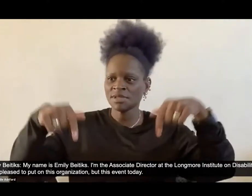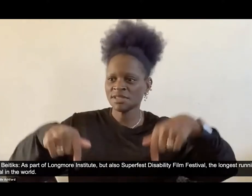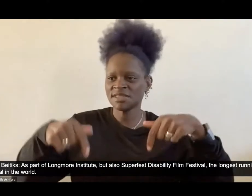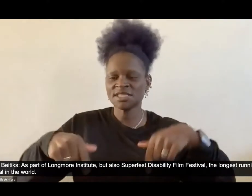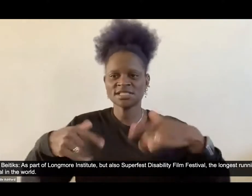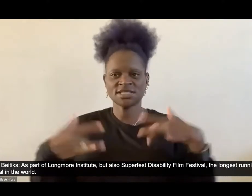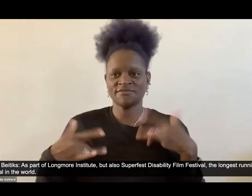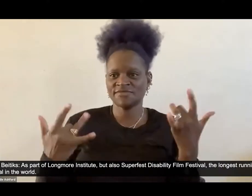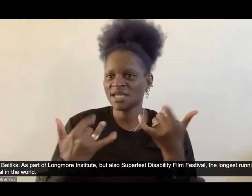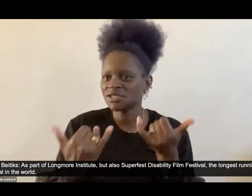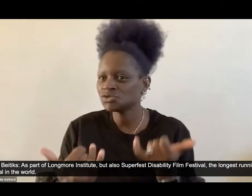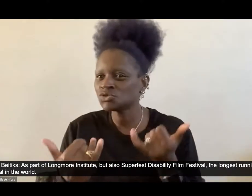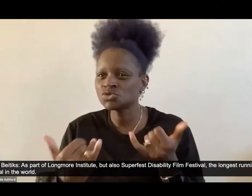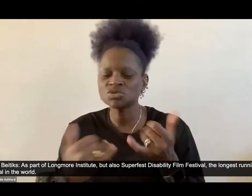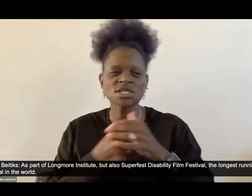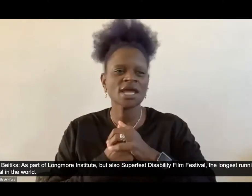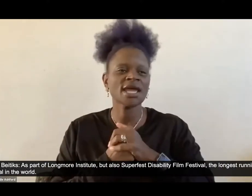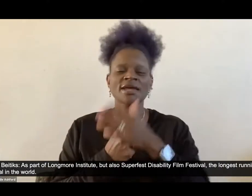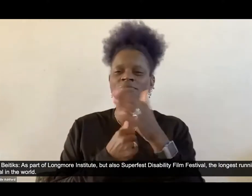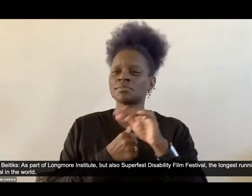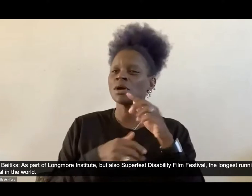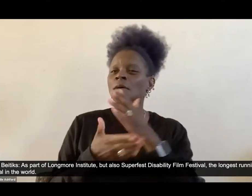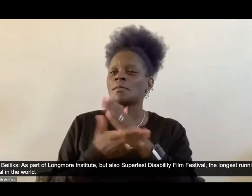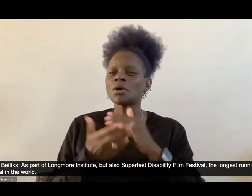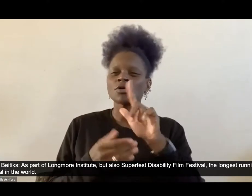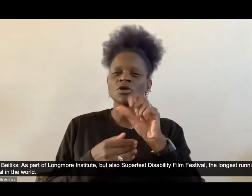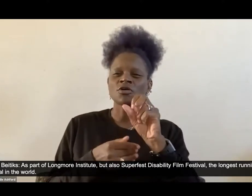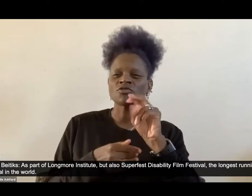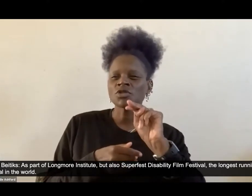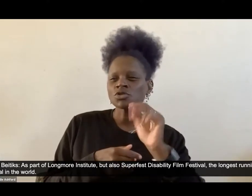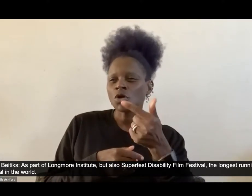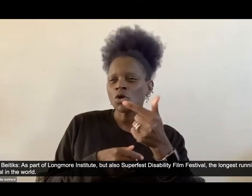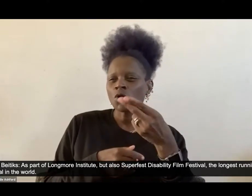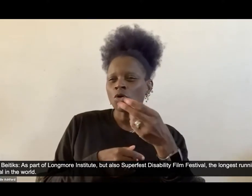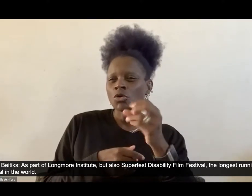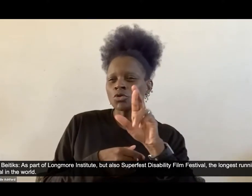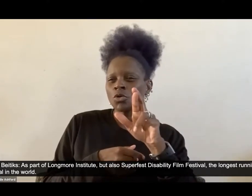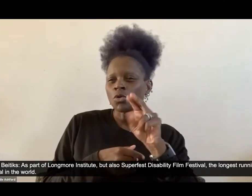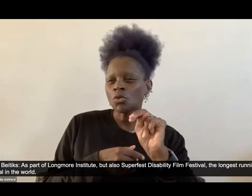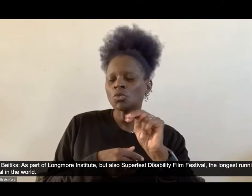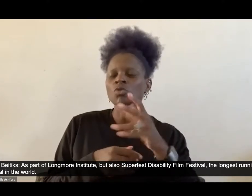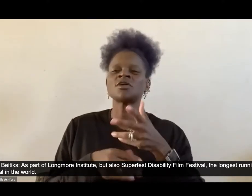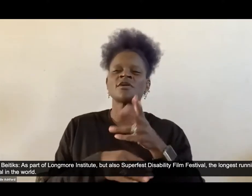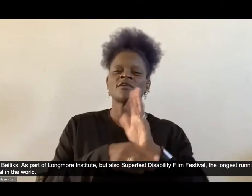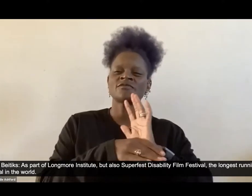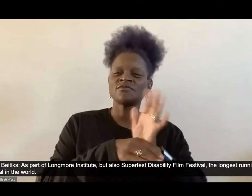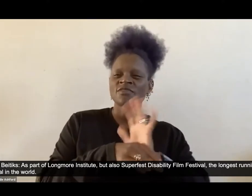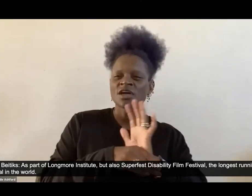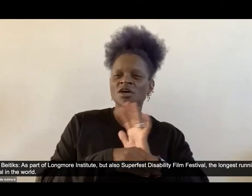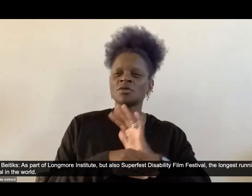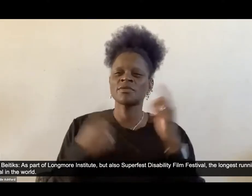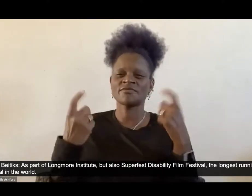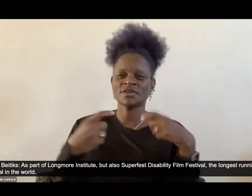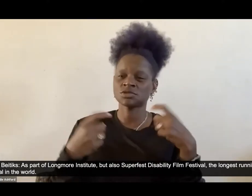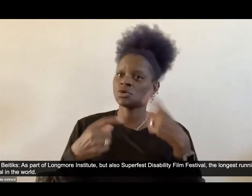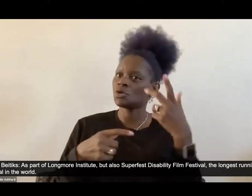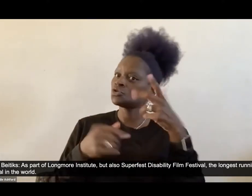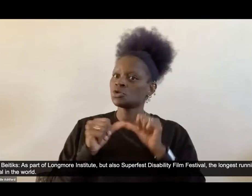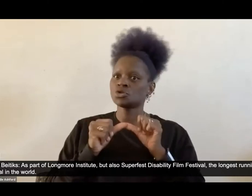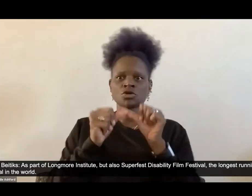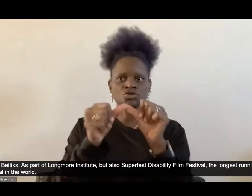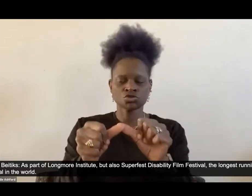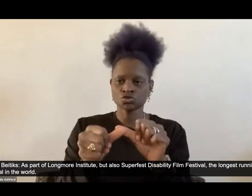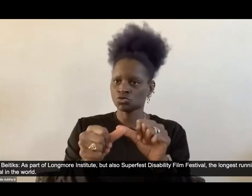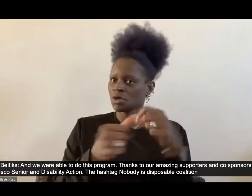as part of the Longmore Institute, but also Superfest Disability Film Festival, the longest running disability film festival in the world.